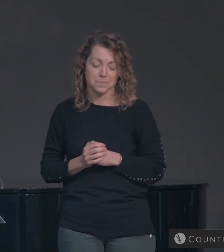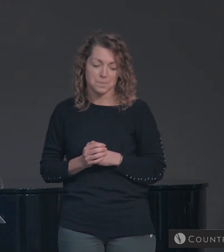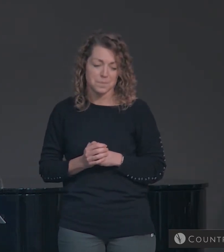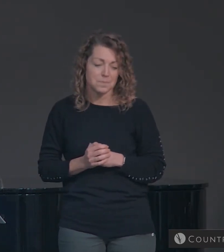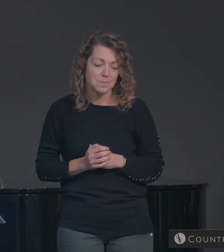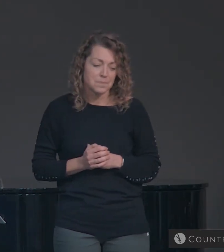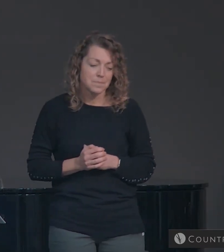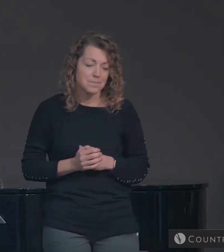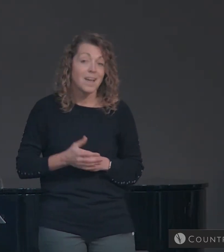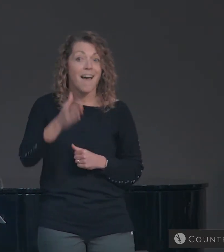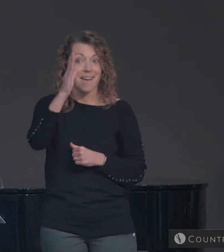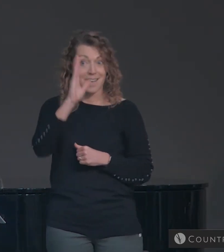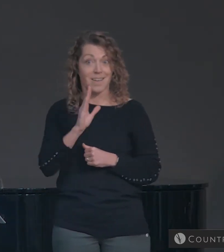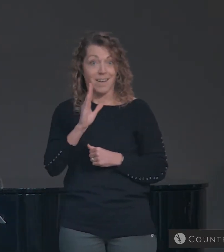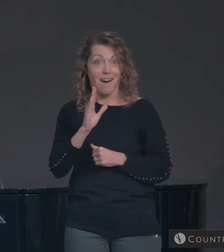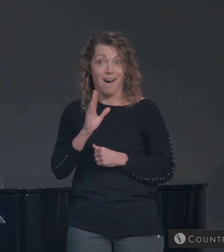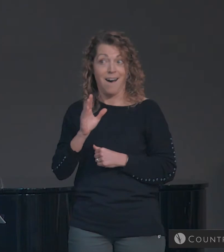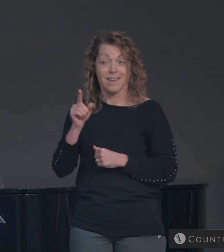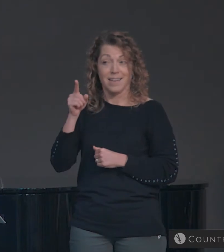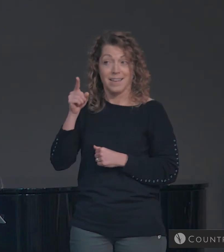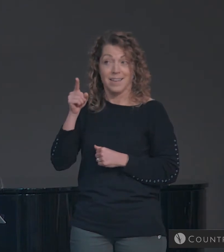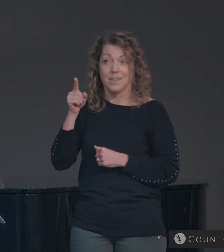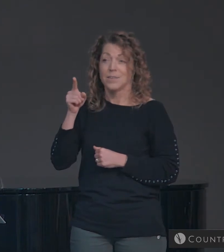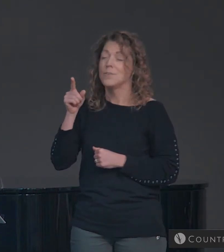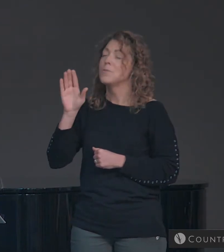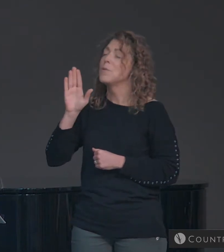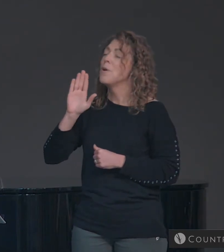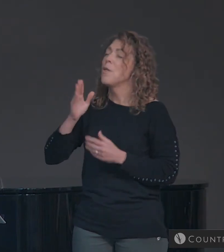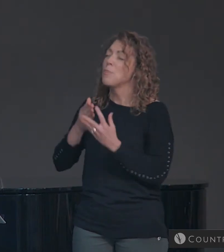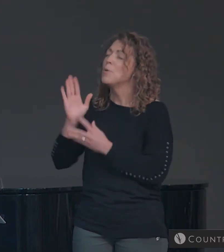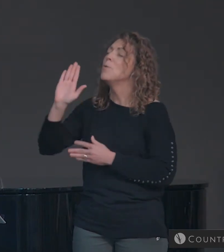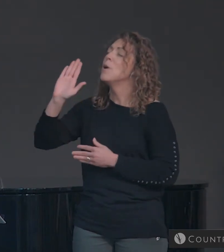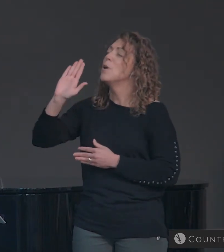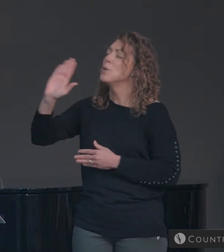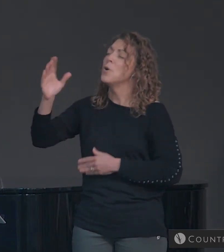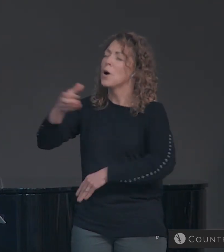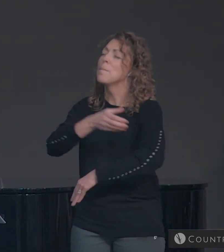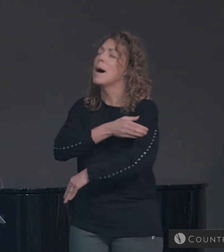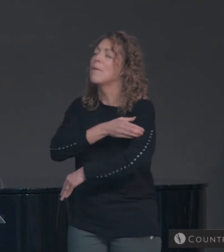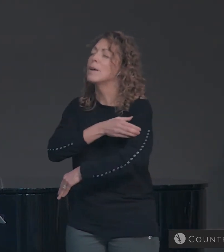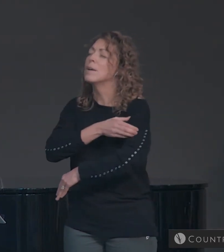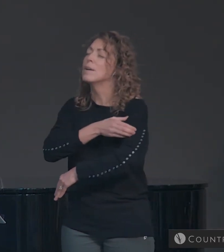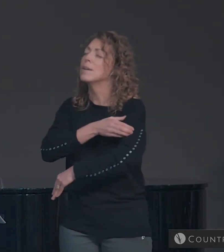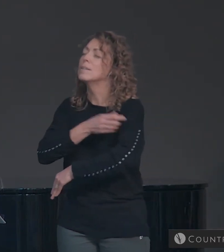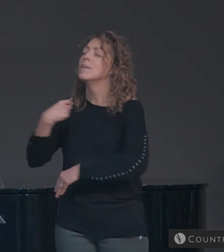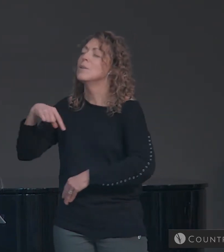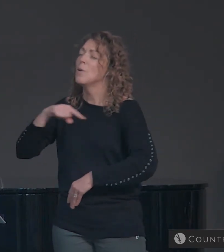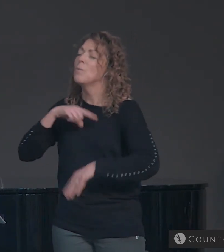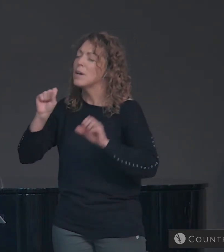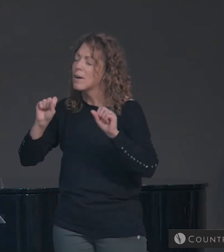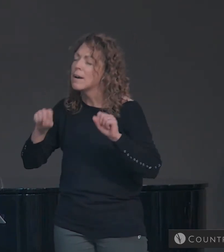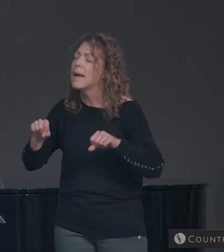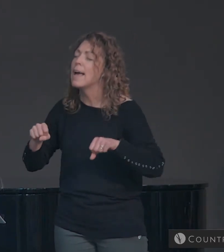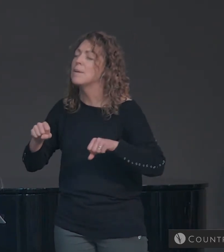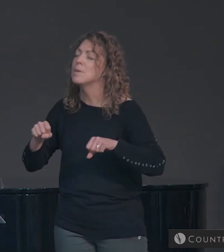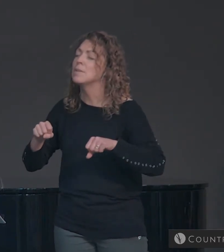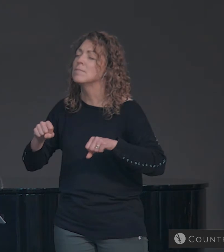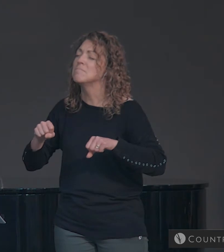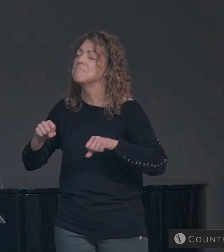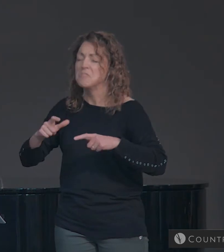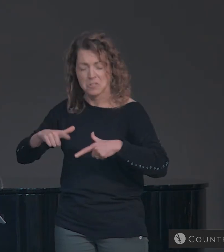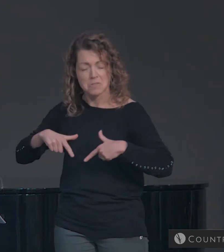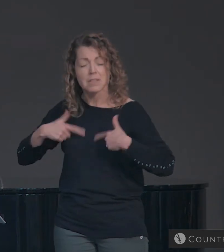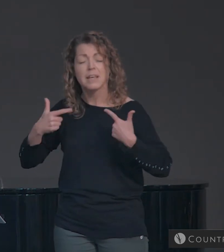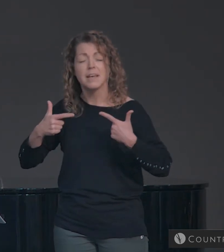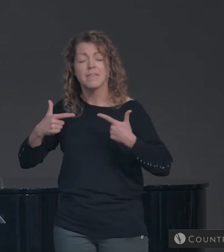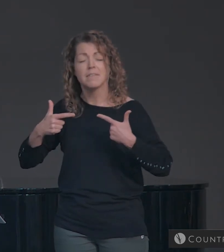And God, it is only through your power that we are able to exist and